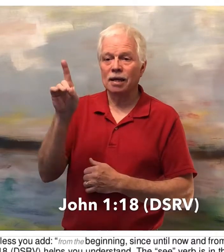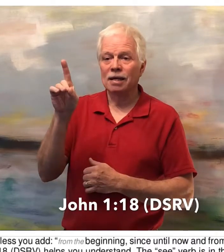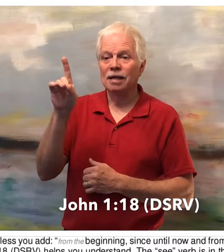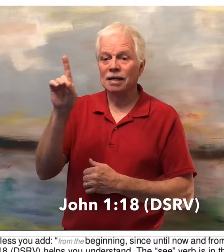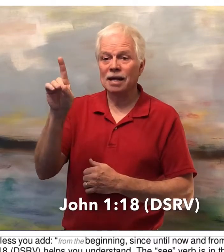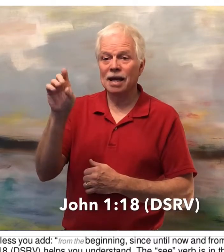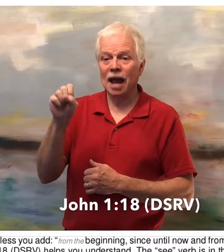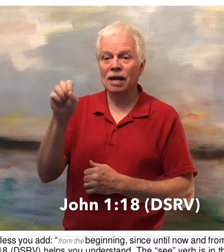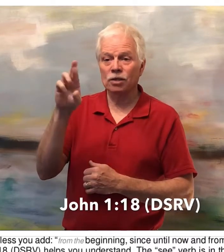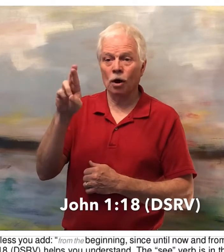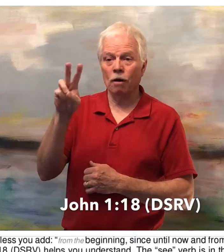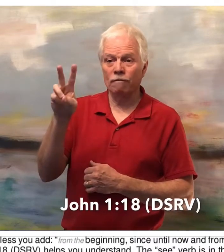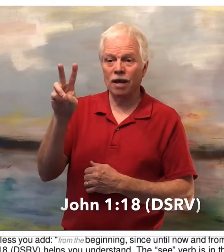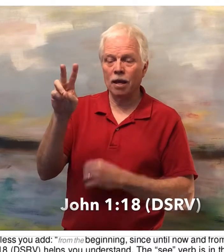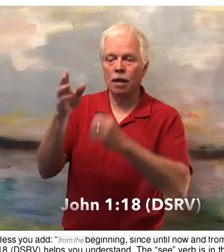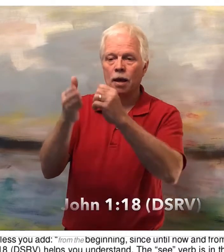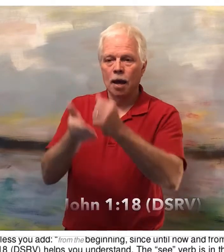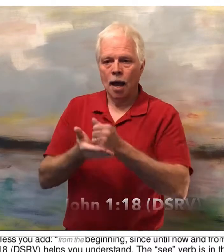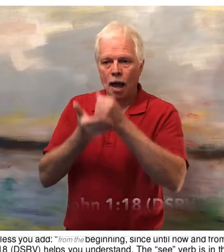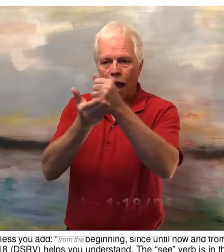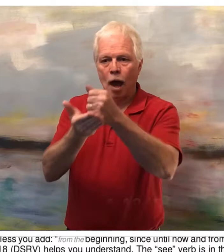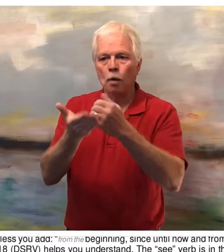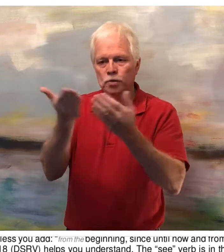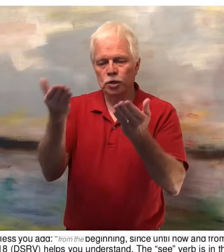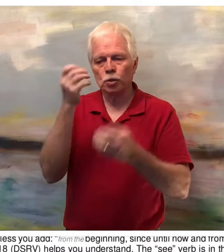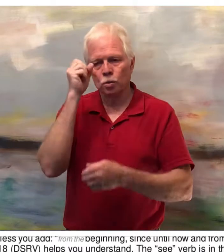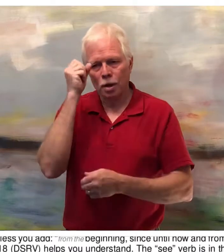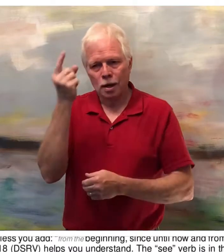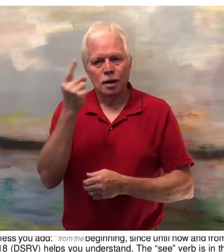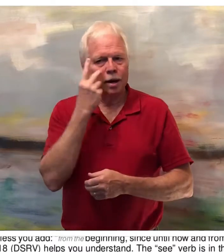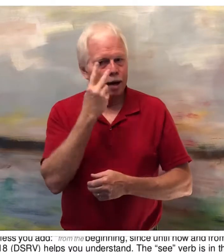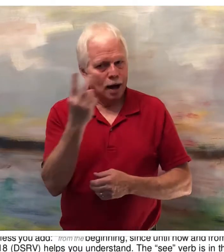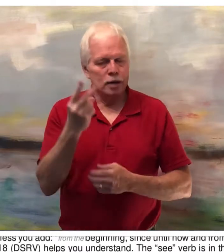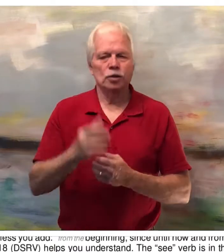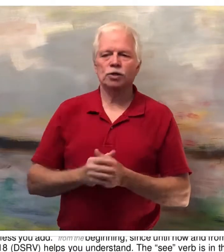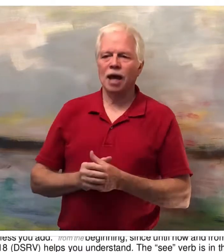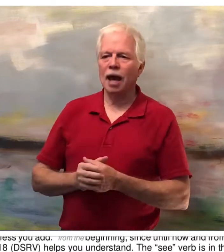DSRV, he helps you understand.